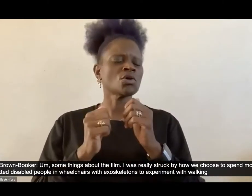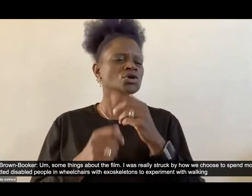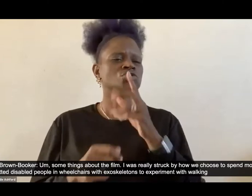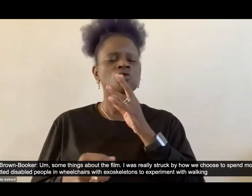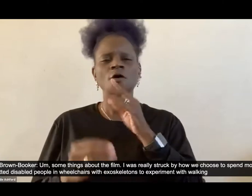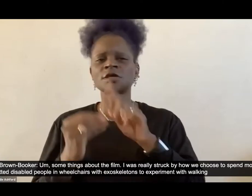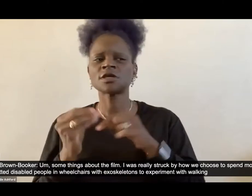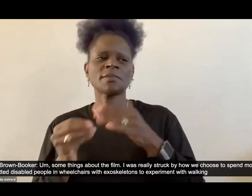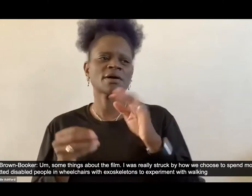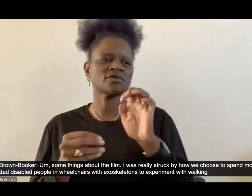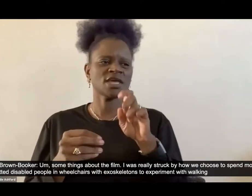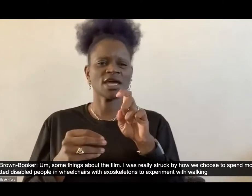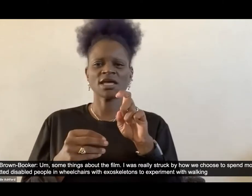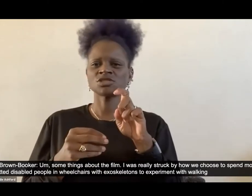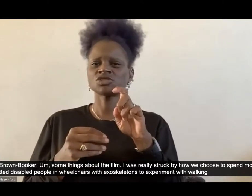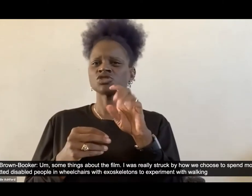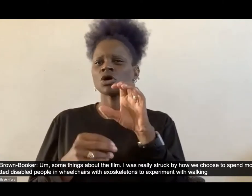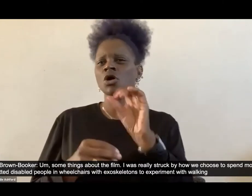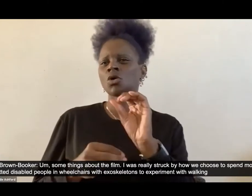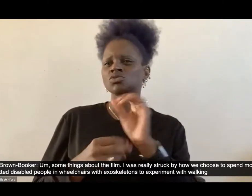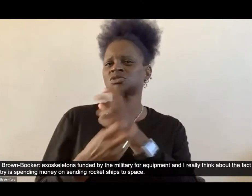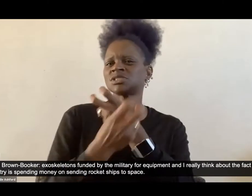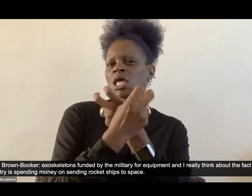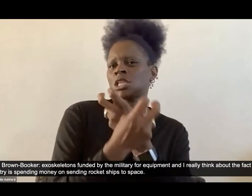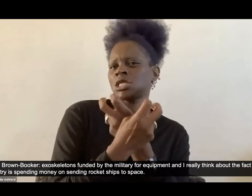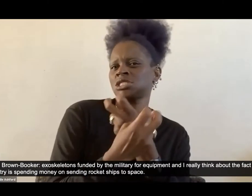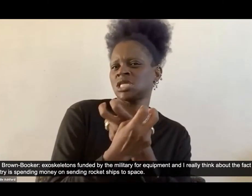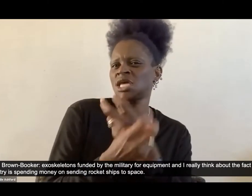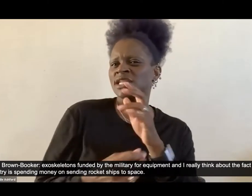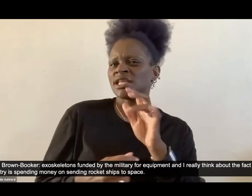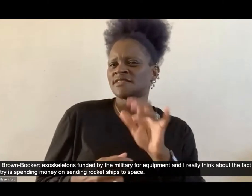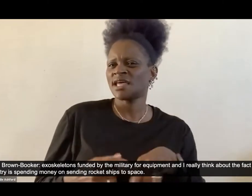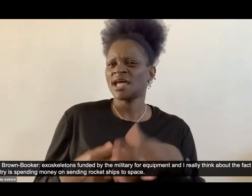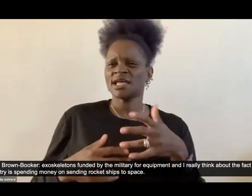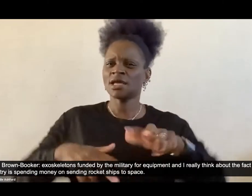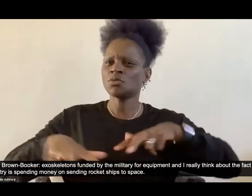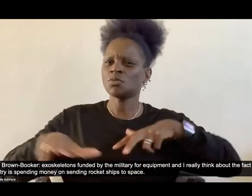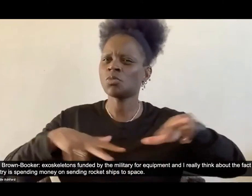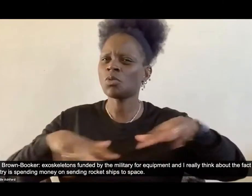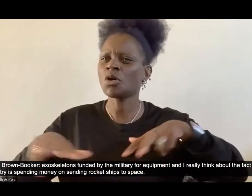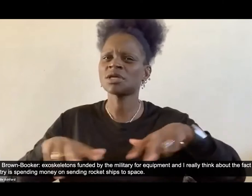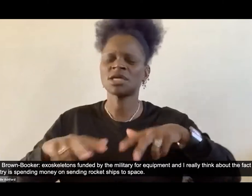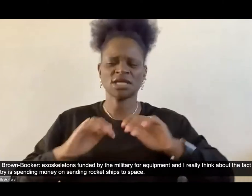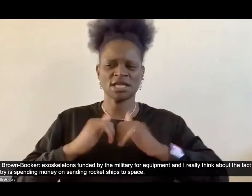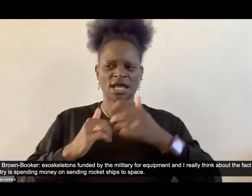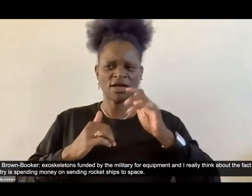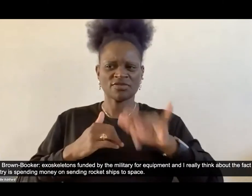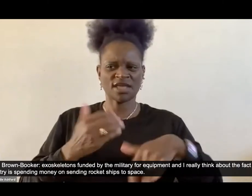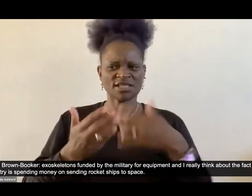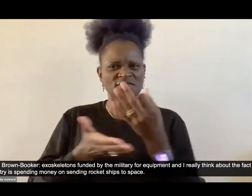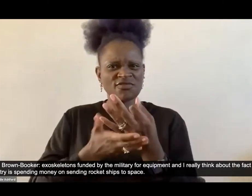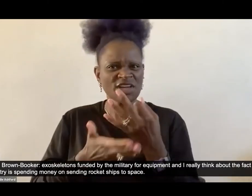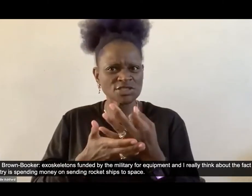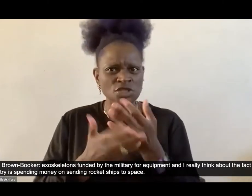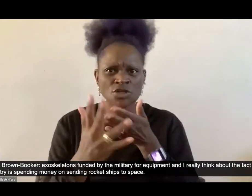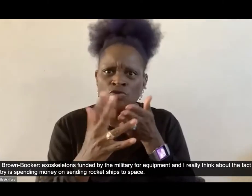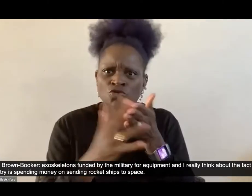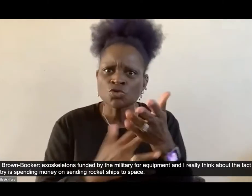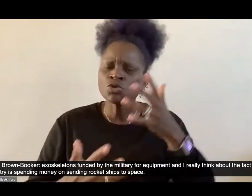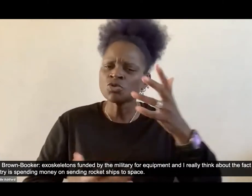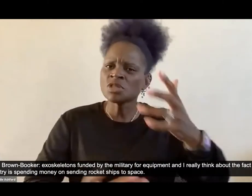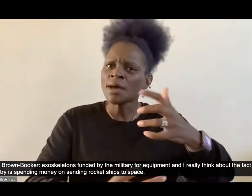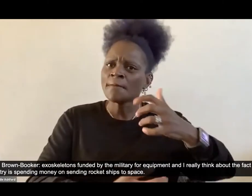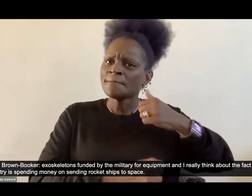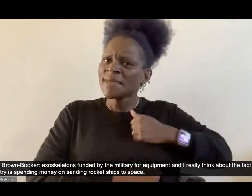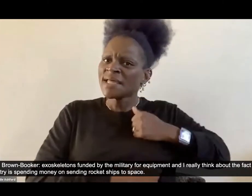experiment with walking um, exoskeletons funded by the military for equipment.